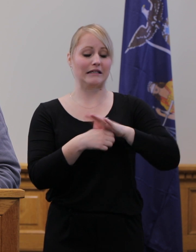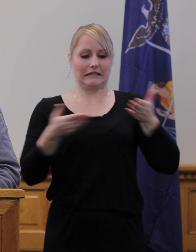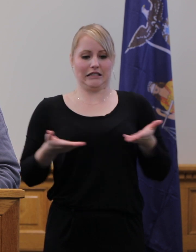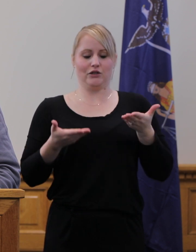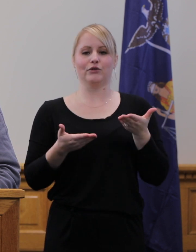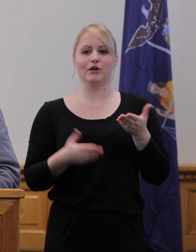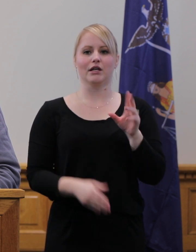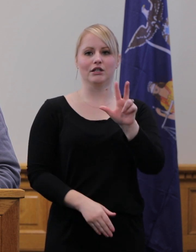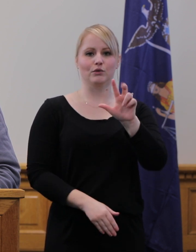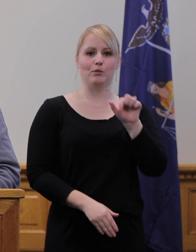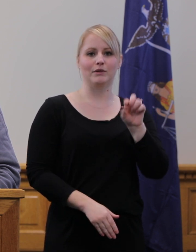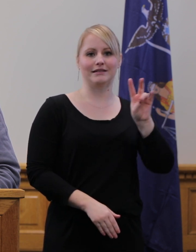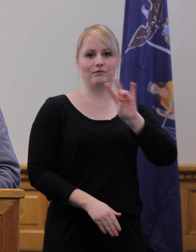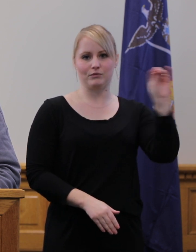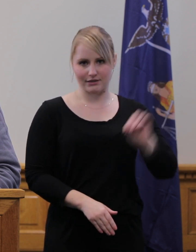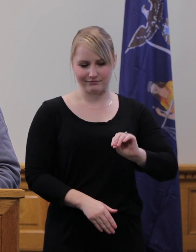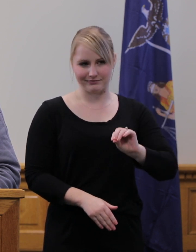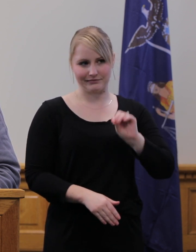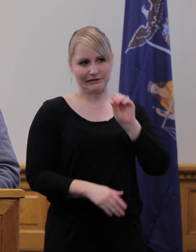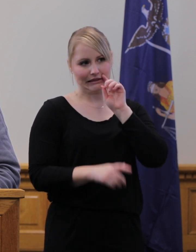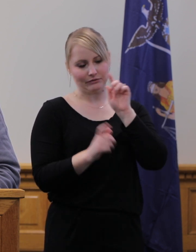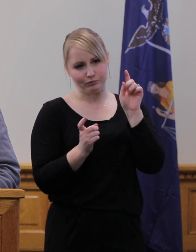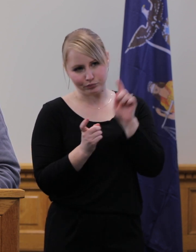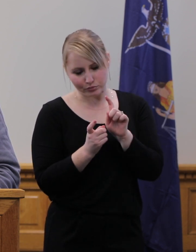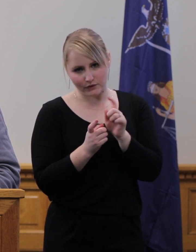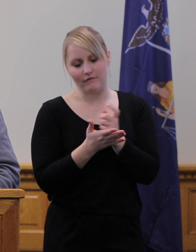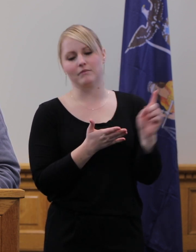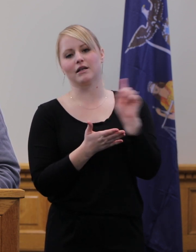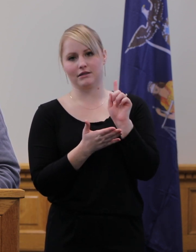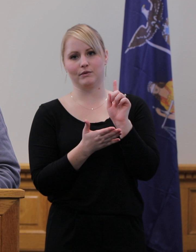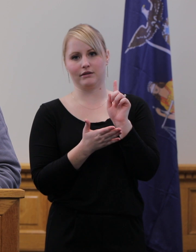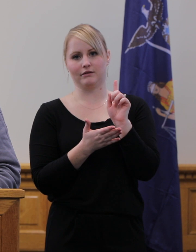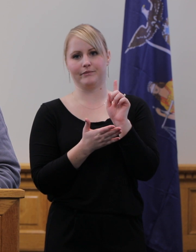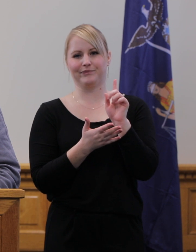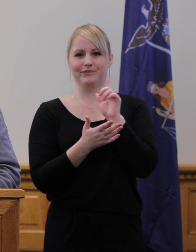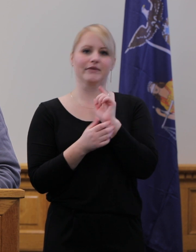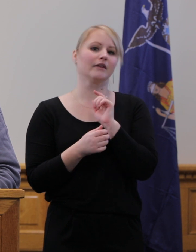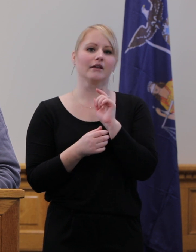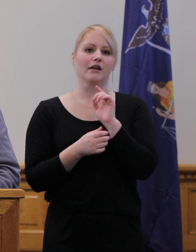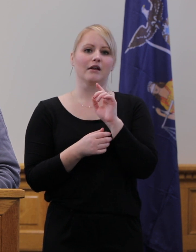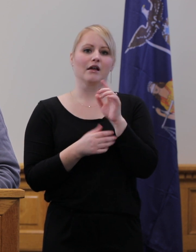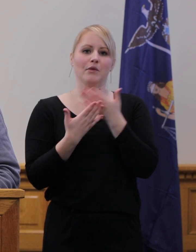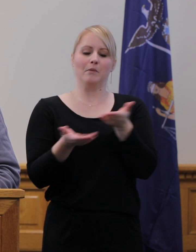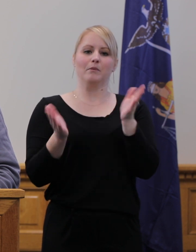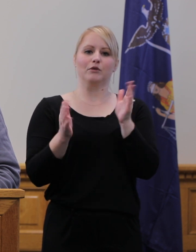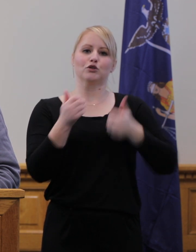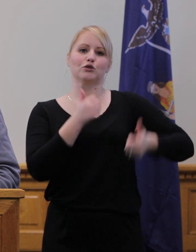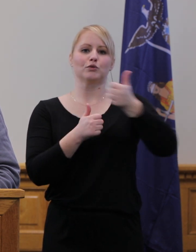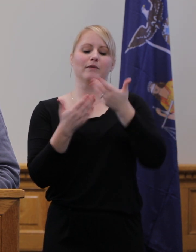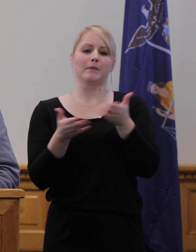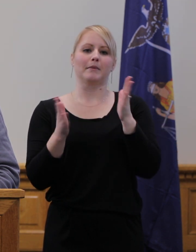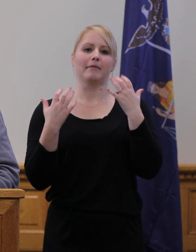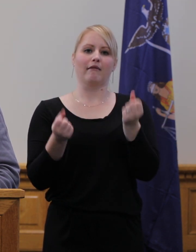That is down slightly from last week. Supervising Public Health Nurse Jody Martin is here to give us more information on this